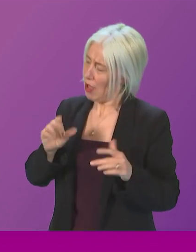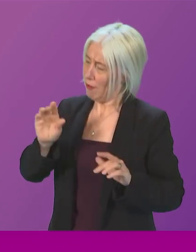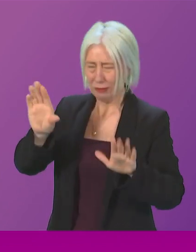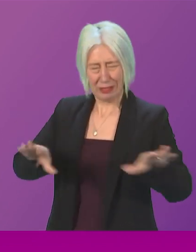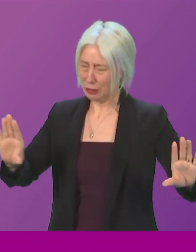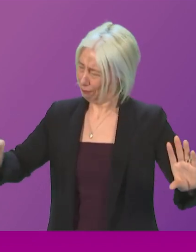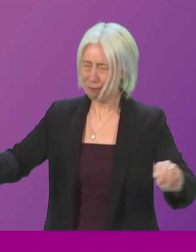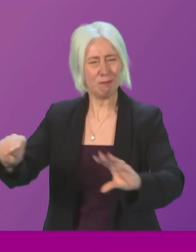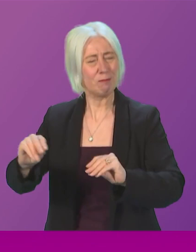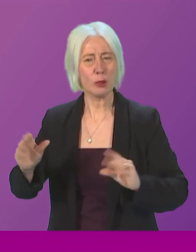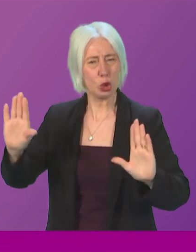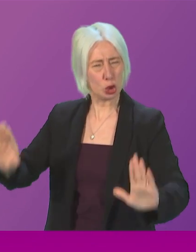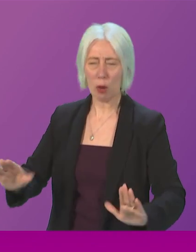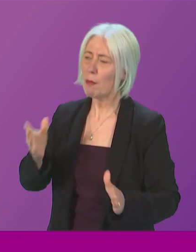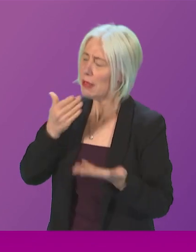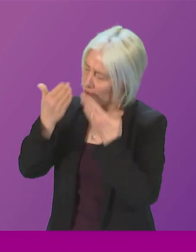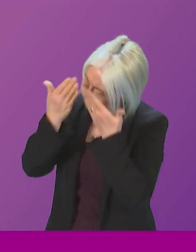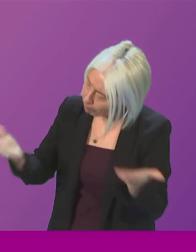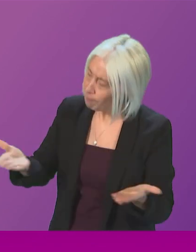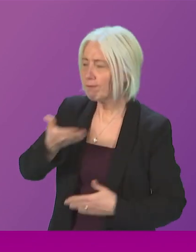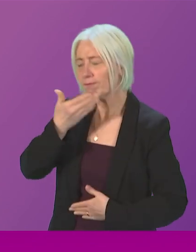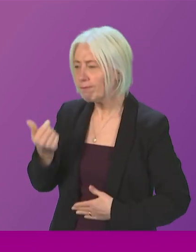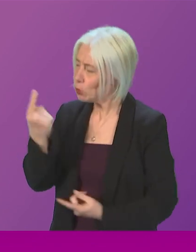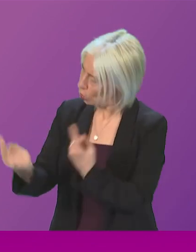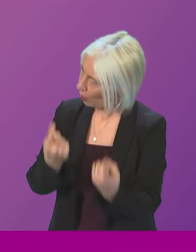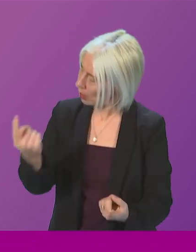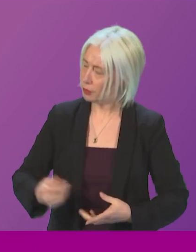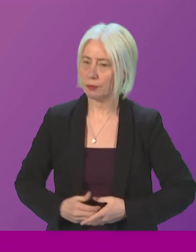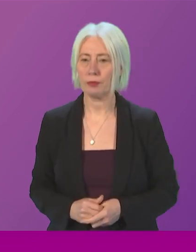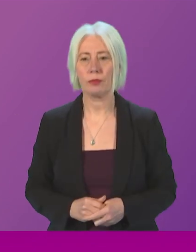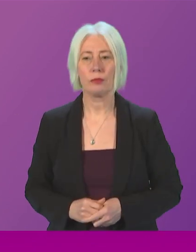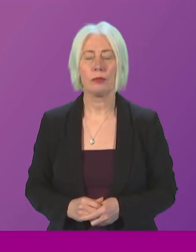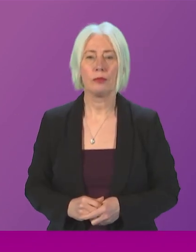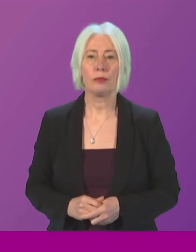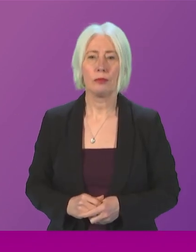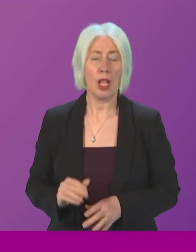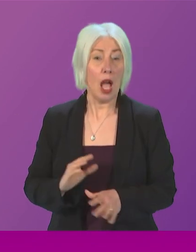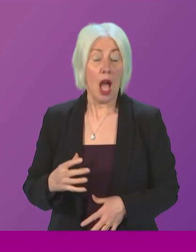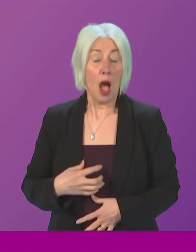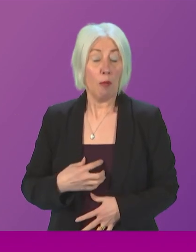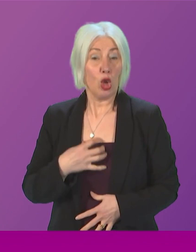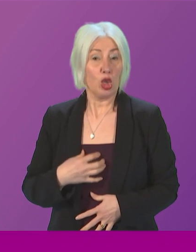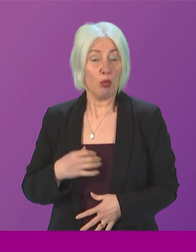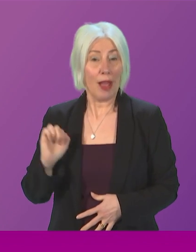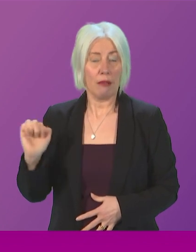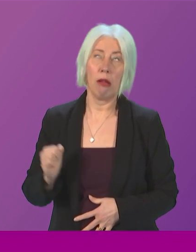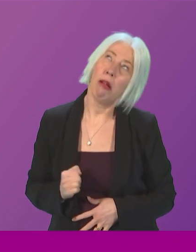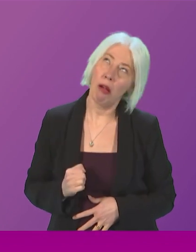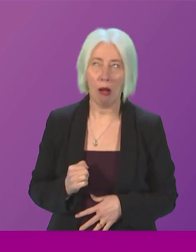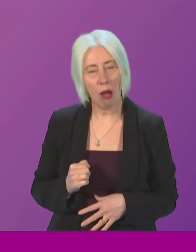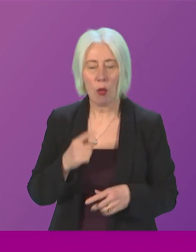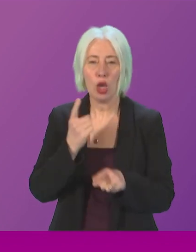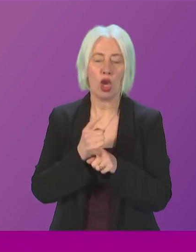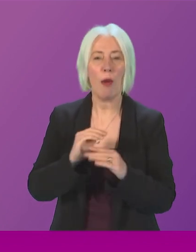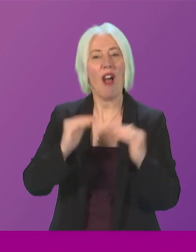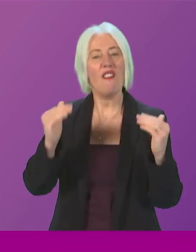members could treat one another with courtesy and respect. First Minister. It's hardly a surprise, Planning Officer, that they groan when I mention fair